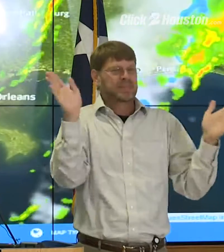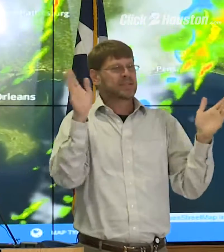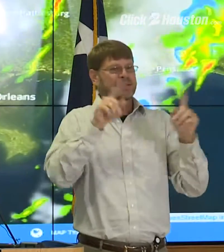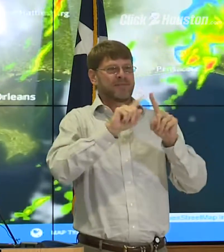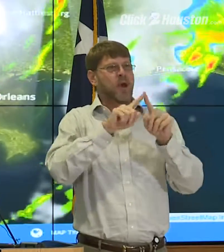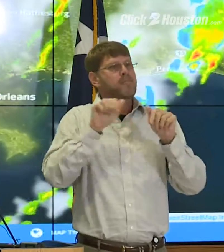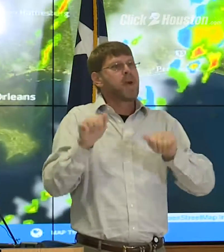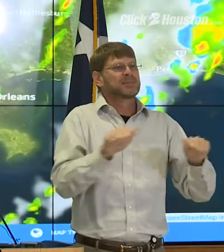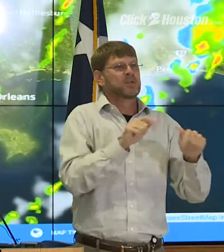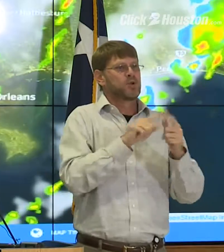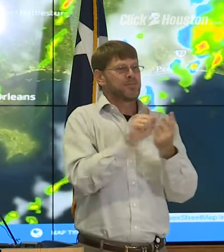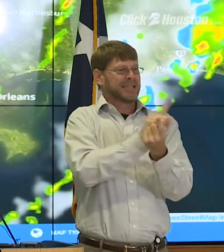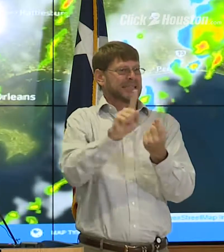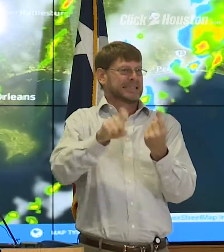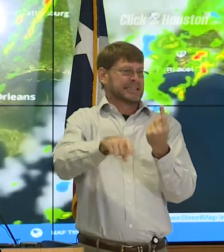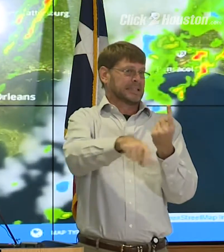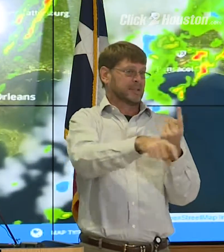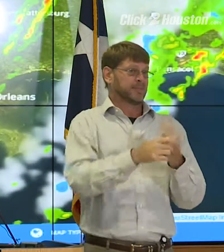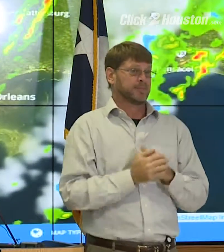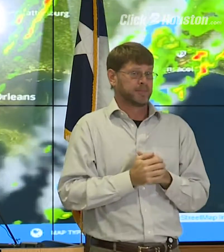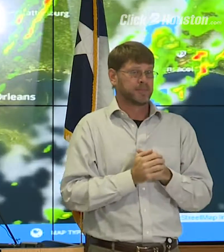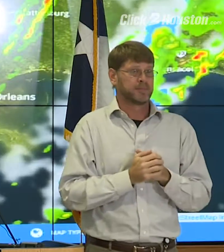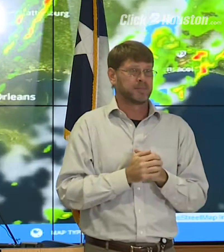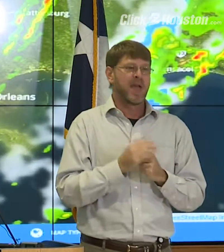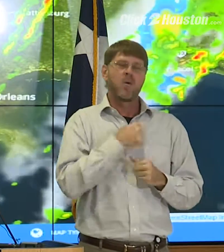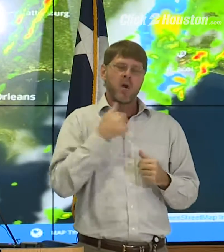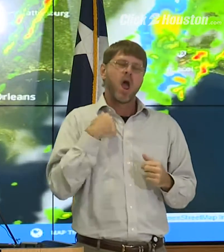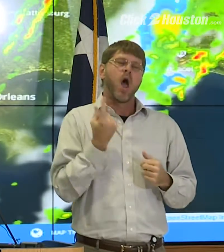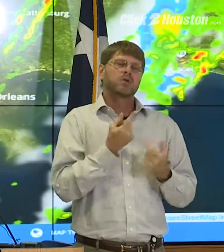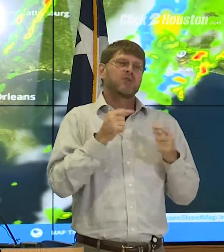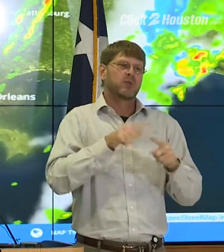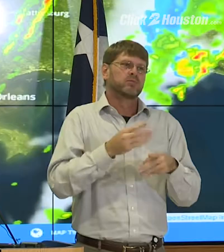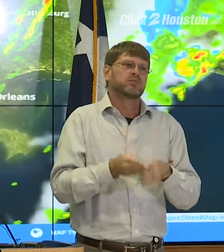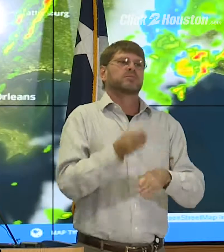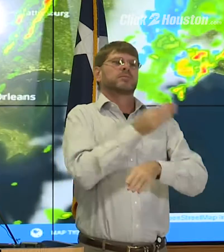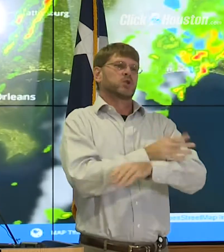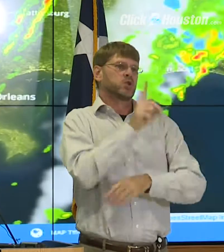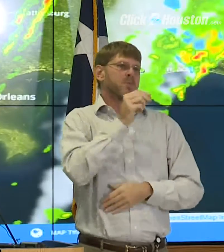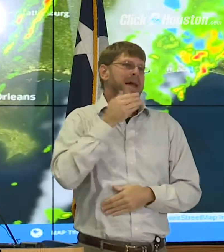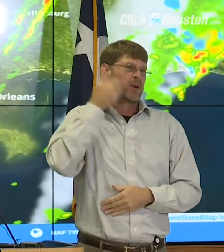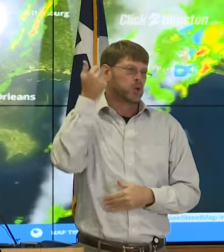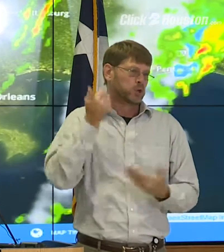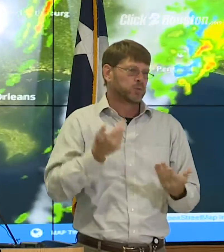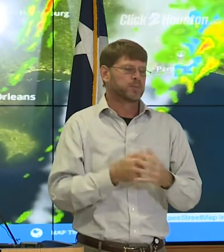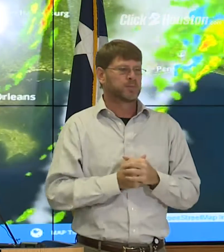to the possibilities to meet the needs. And we always try to do better. Always.